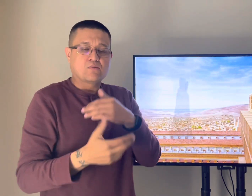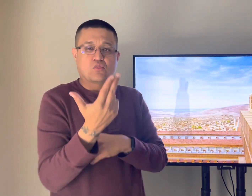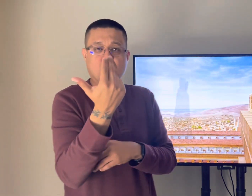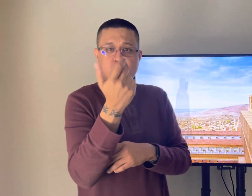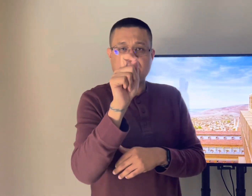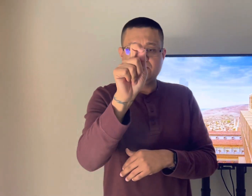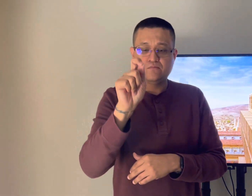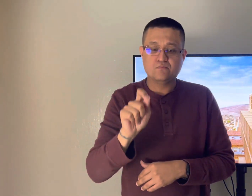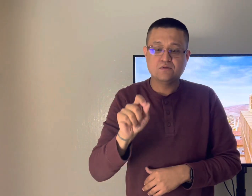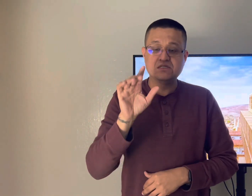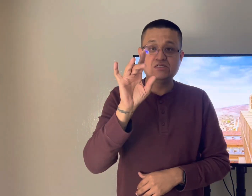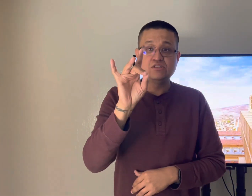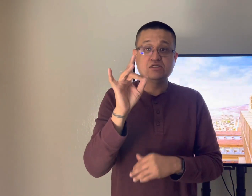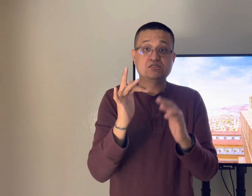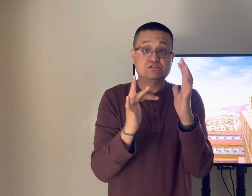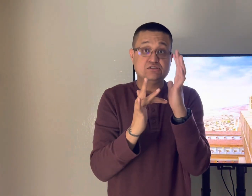in hebrews chapter 13